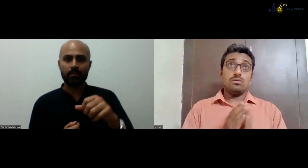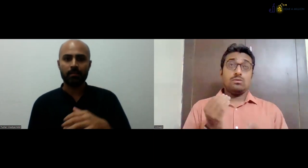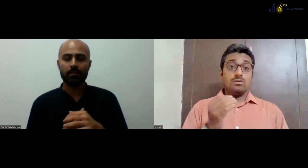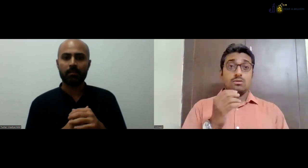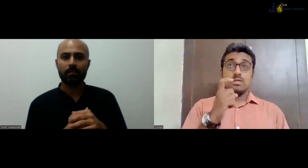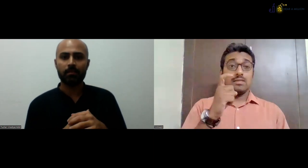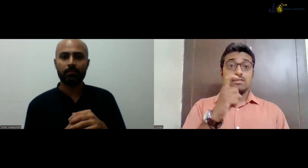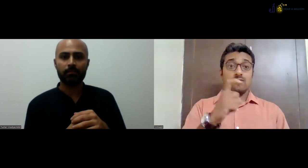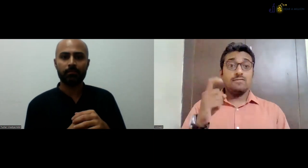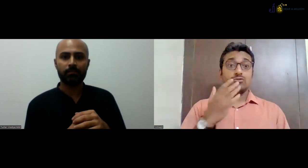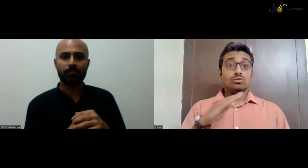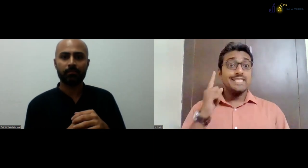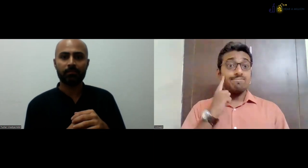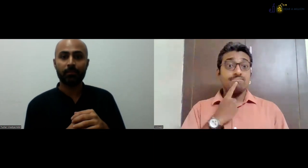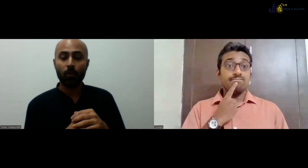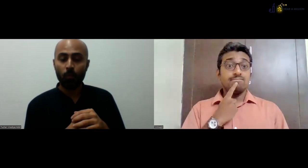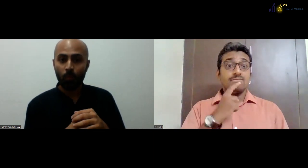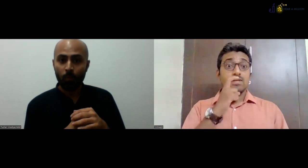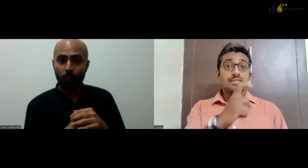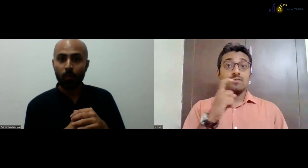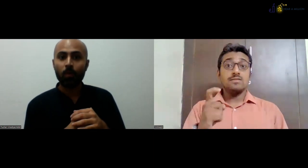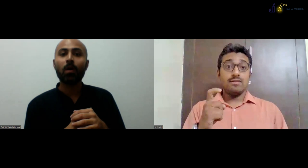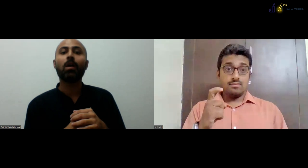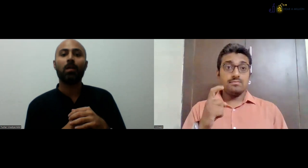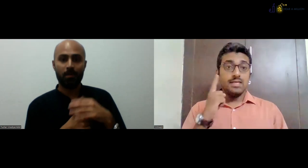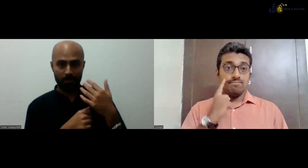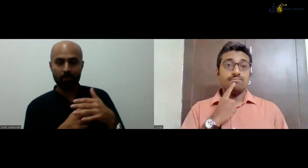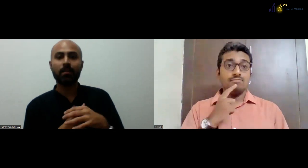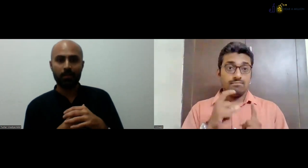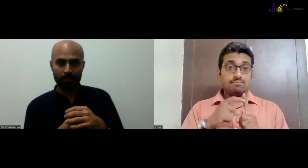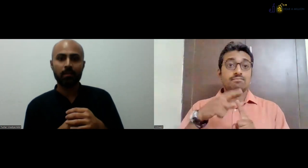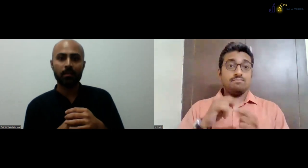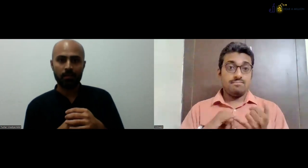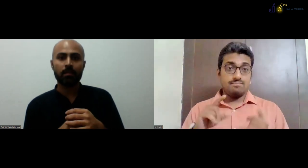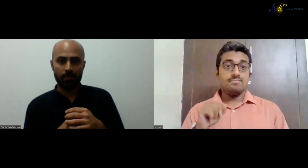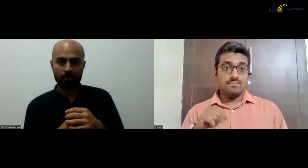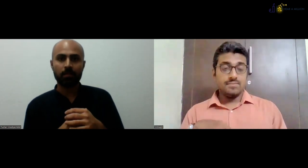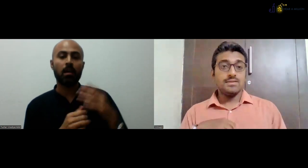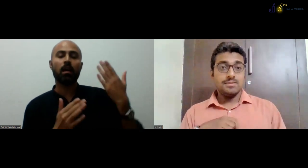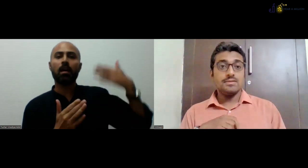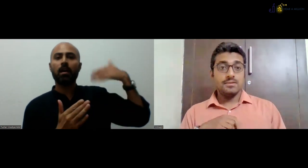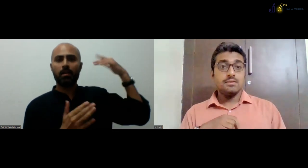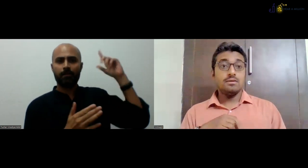So you're asking about now, right now we have 77 deaf students. 77.